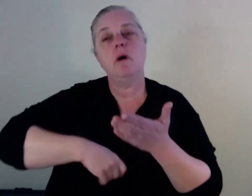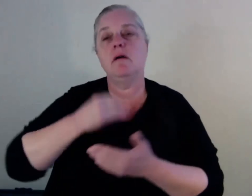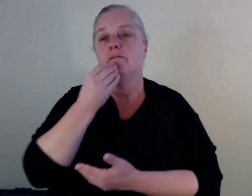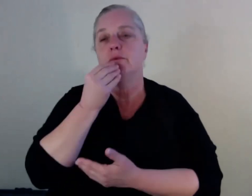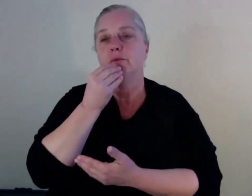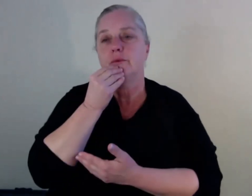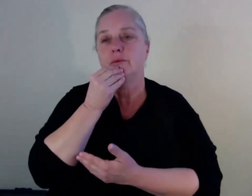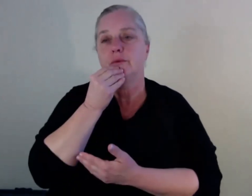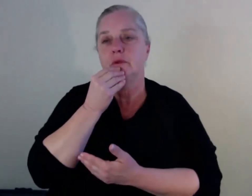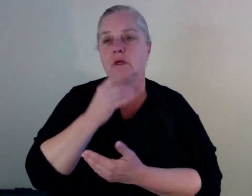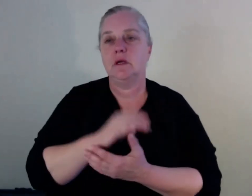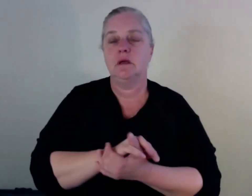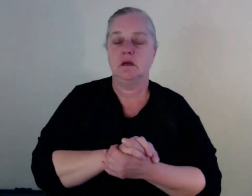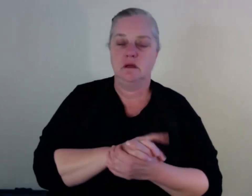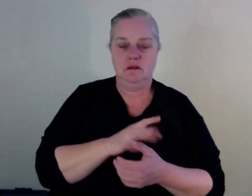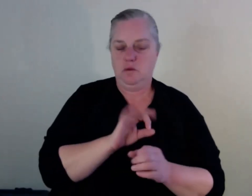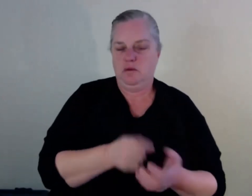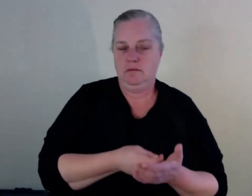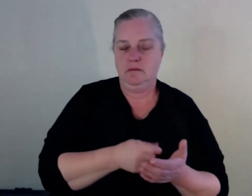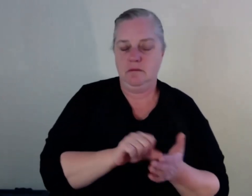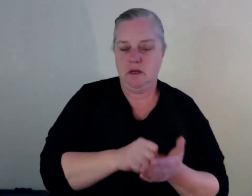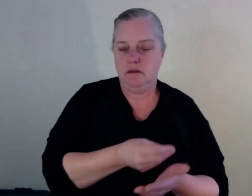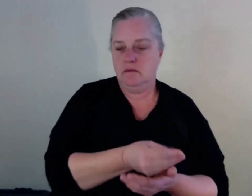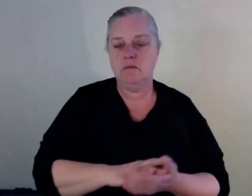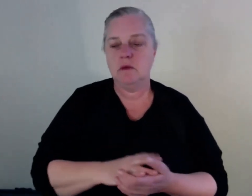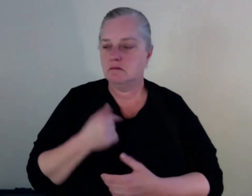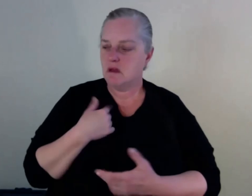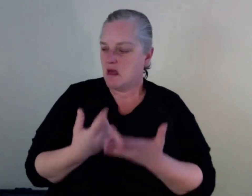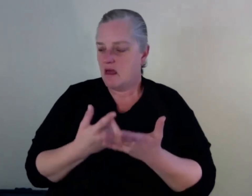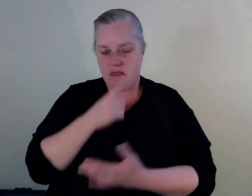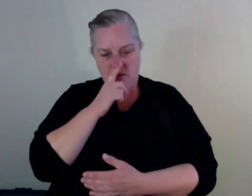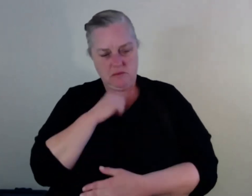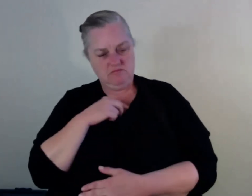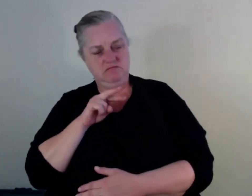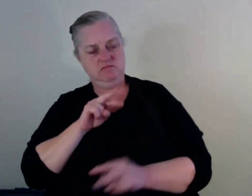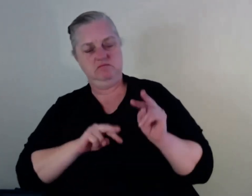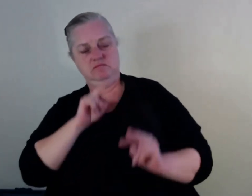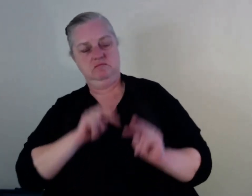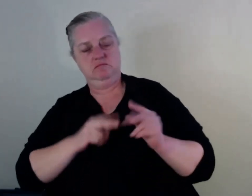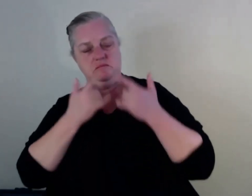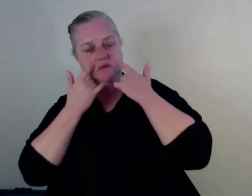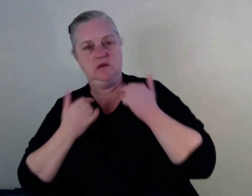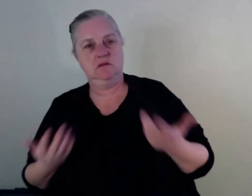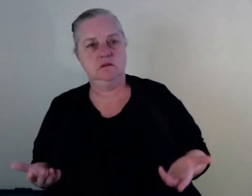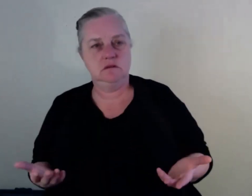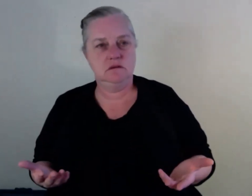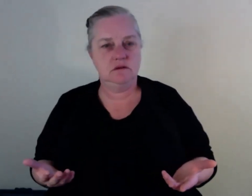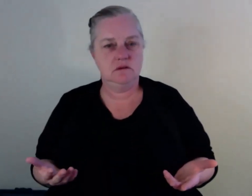He's a junkie. Oh, look at him. He's a homeless. What gives other people the right to judge people? You know, when you think about the